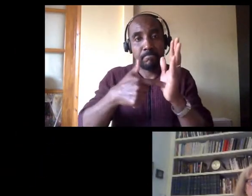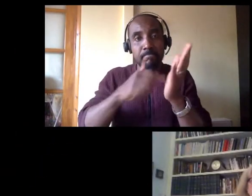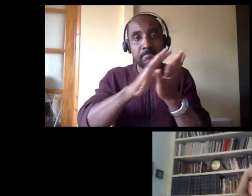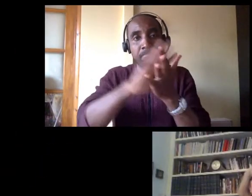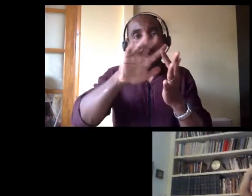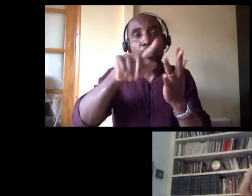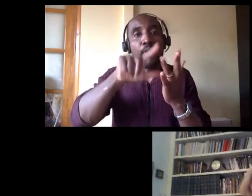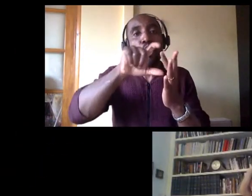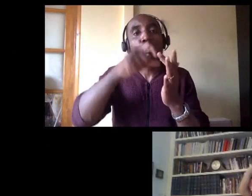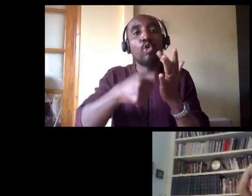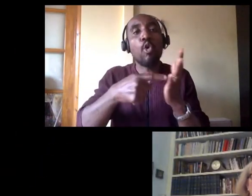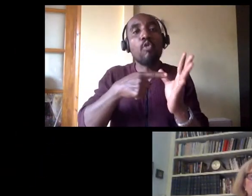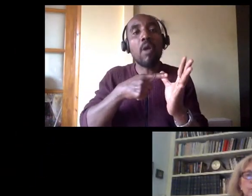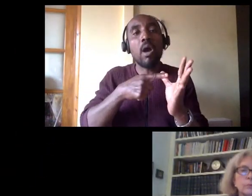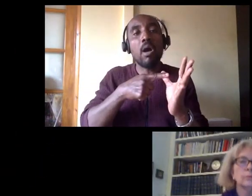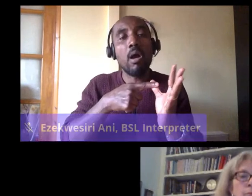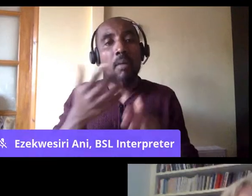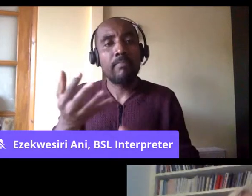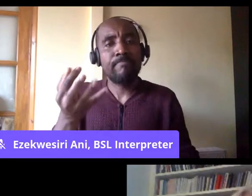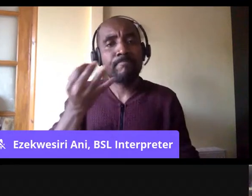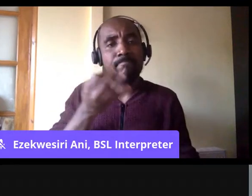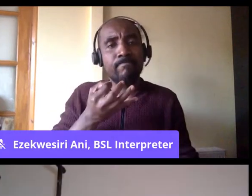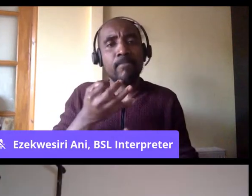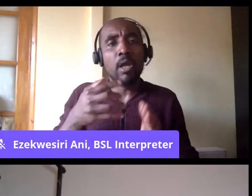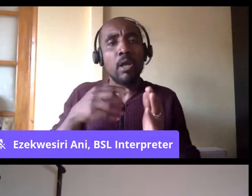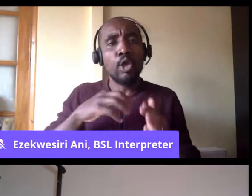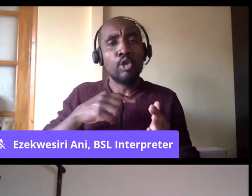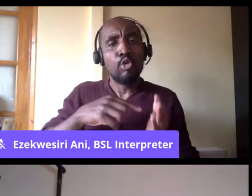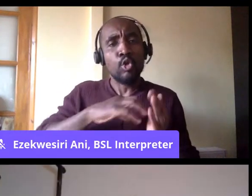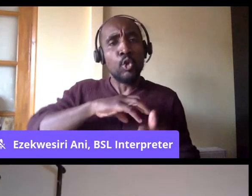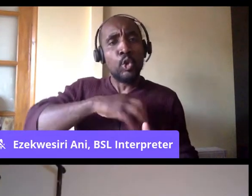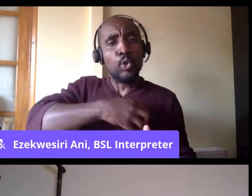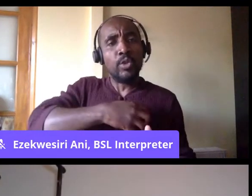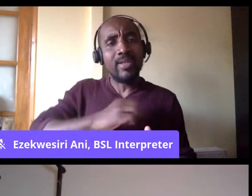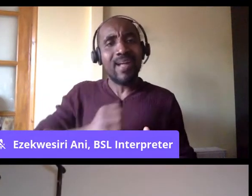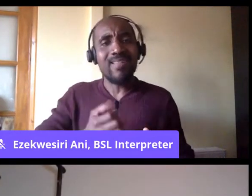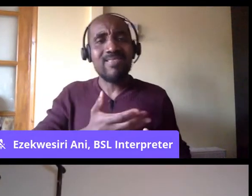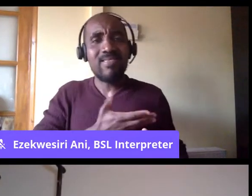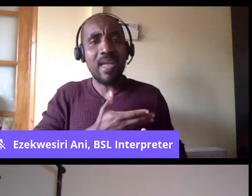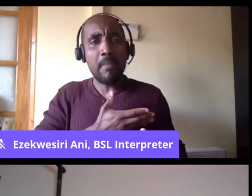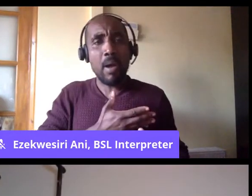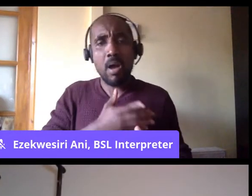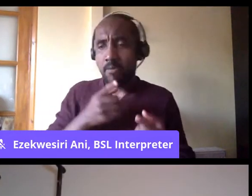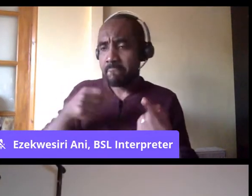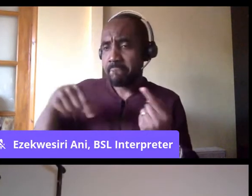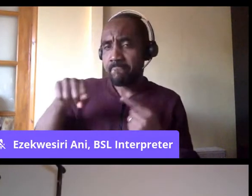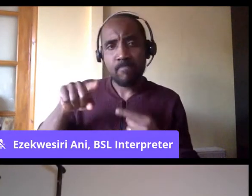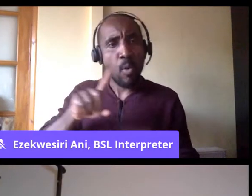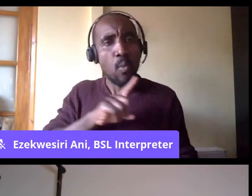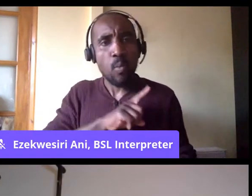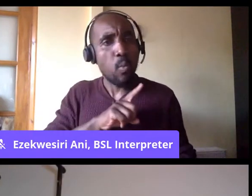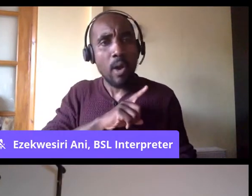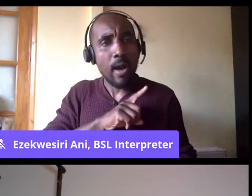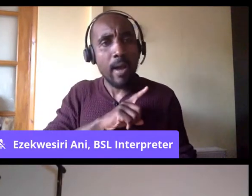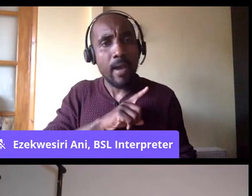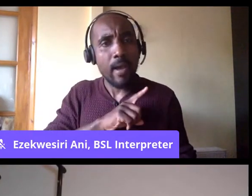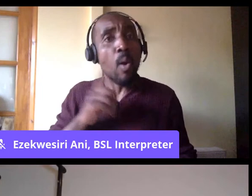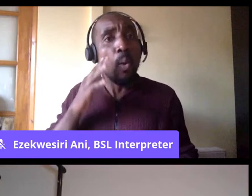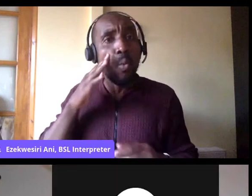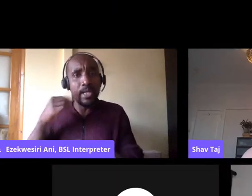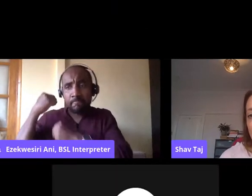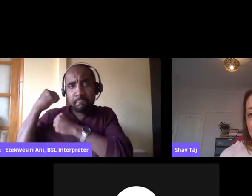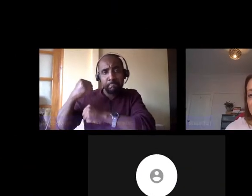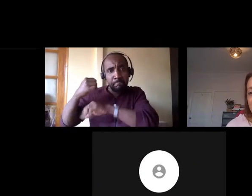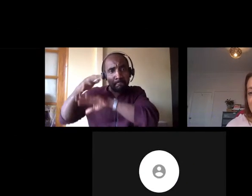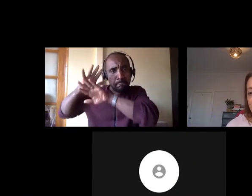who asked, why have the trade unions and the Labour Party had no organised presence on the great wave of demonstrations